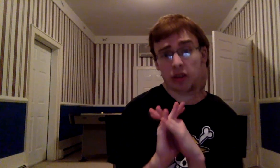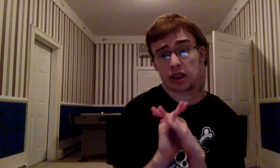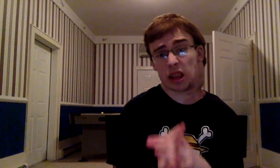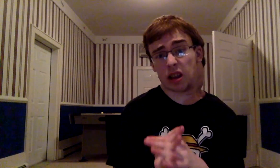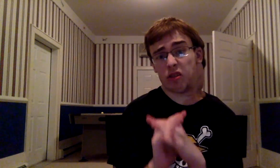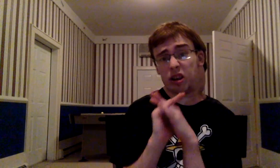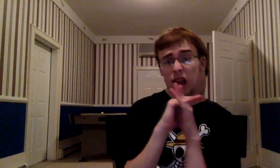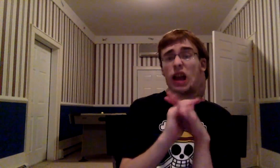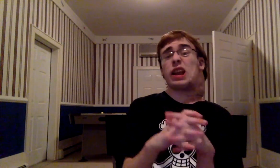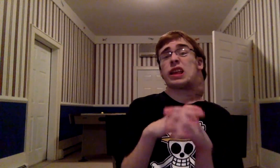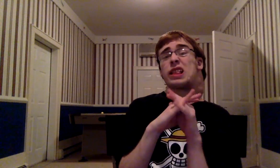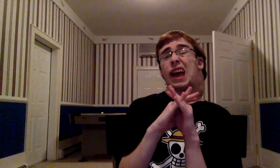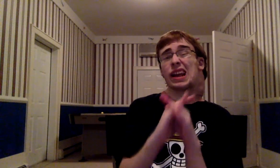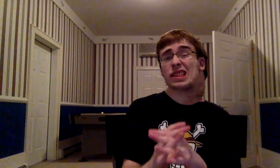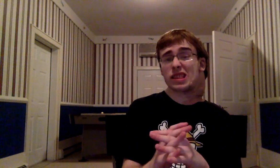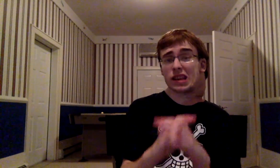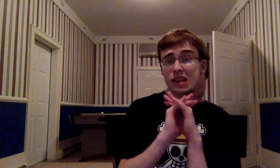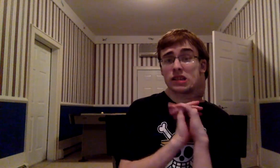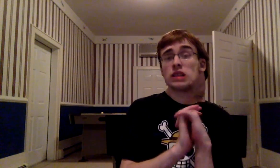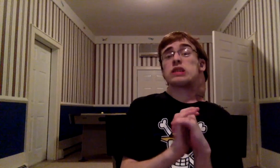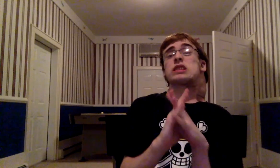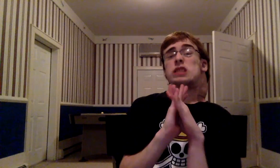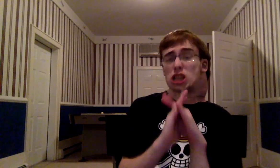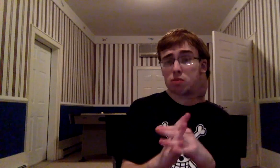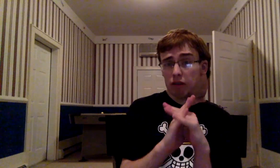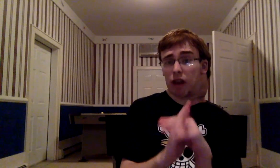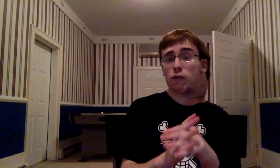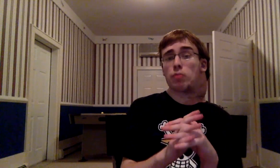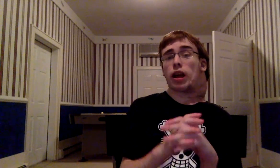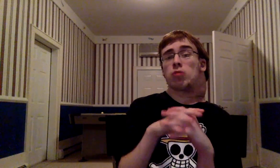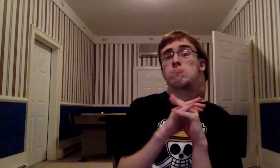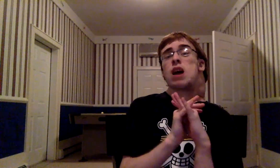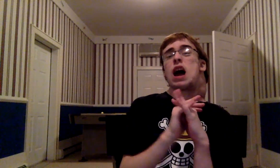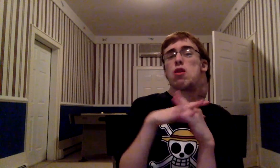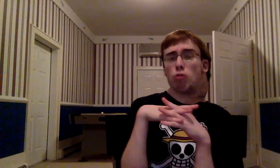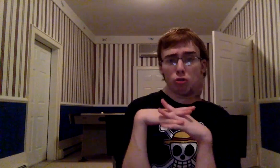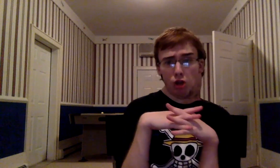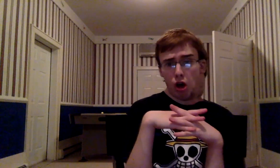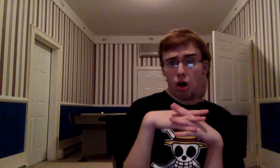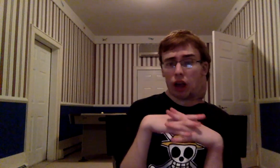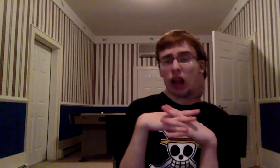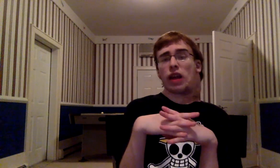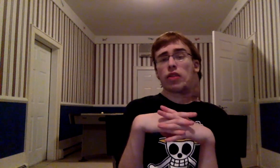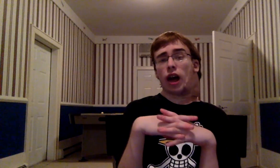686 Think about that for a minute How long is that?